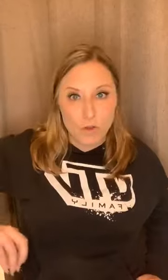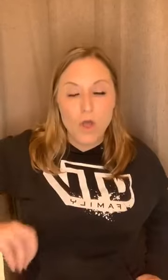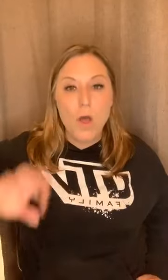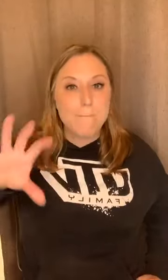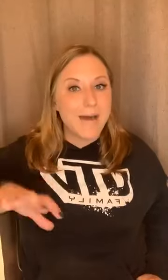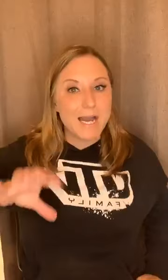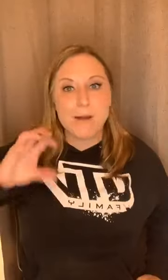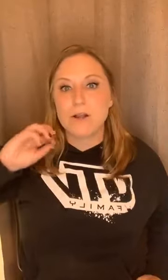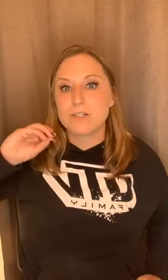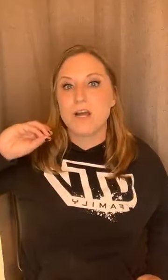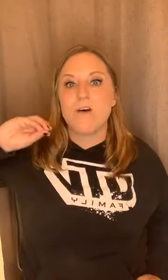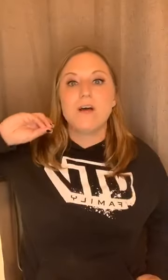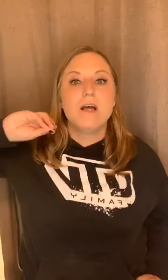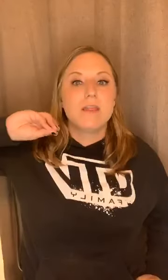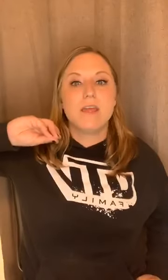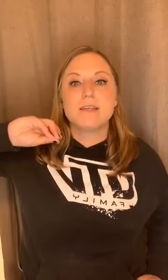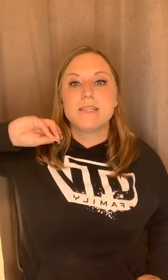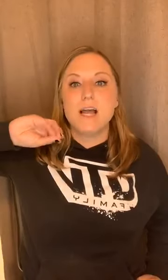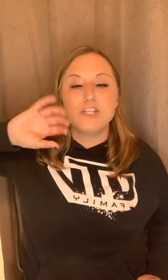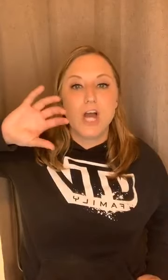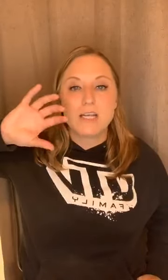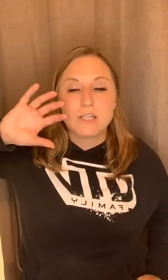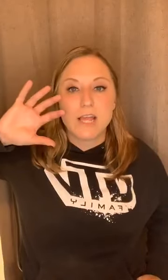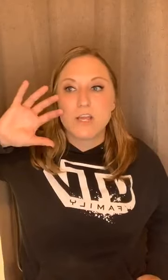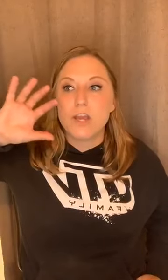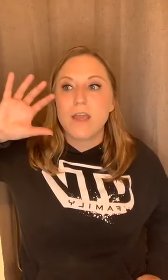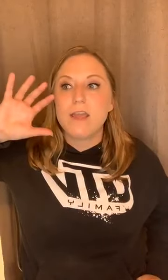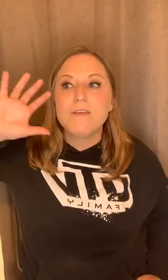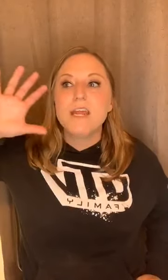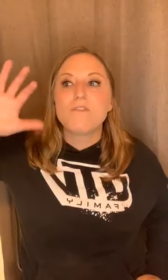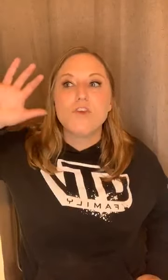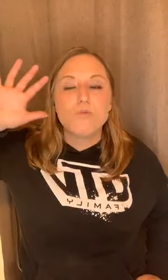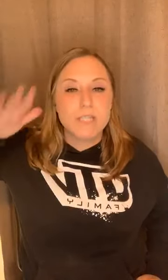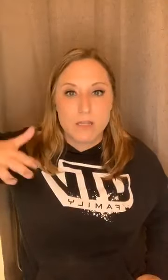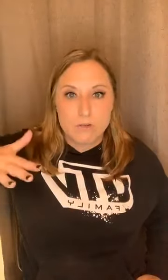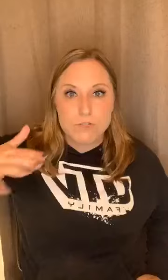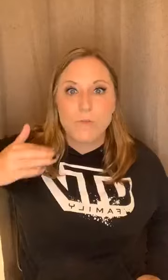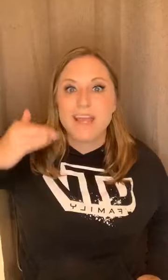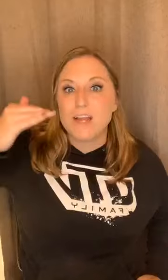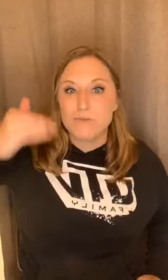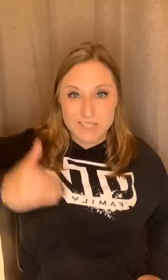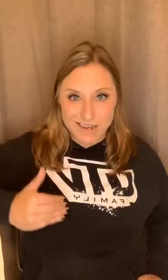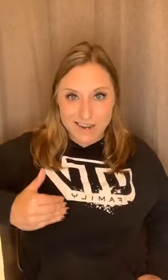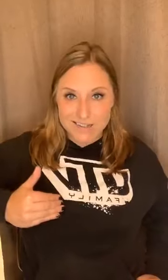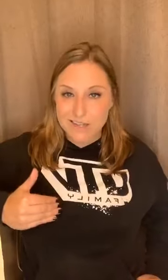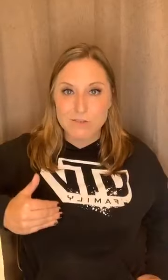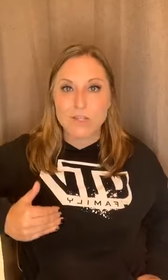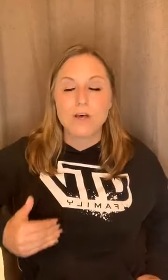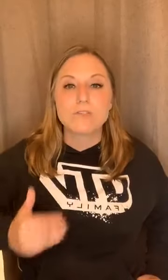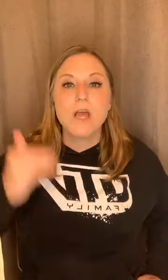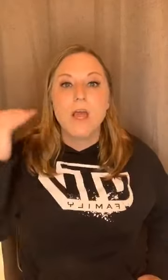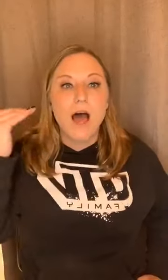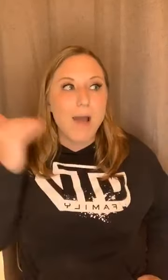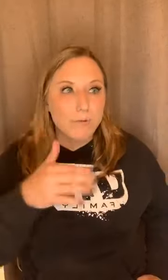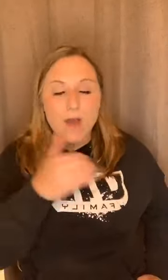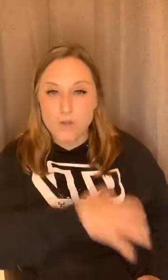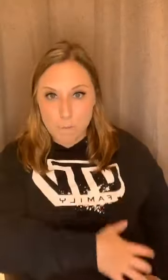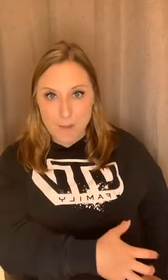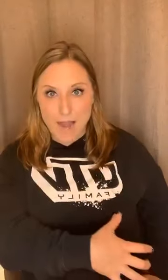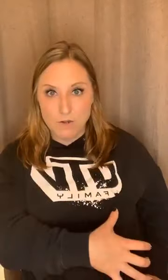bad about yourself, things that just like, even if you did lose the weight and you did get into those clothes, I would rather you buy new